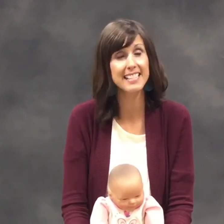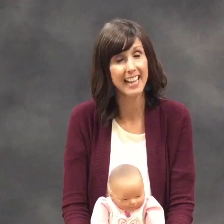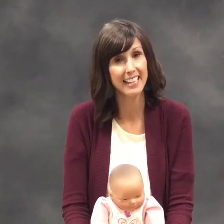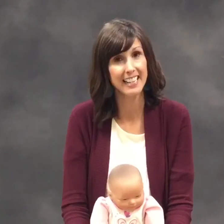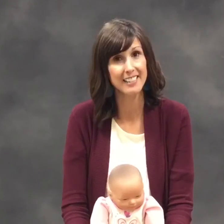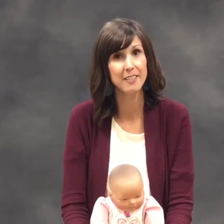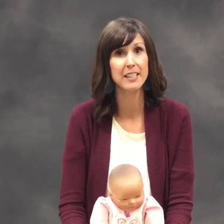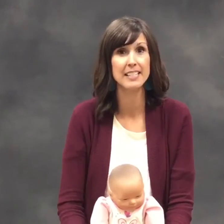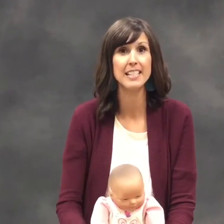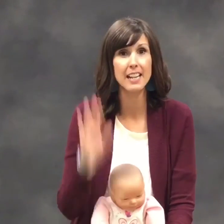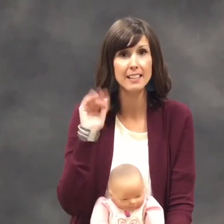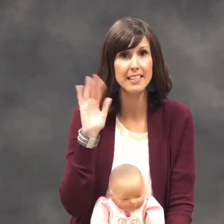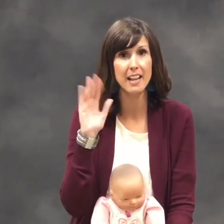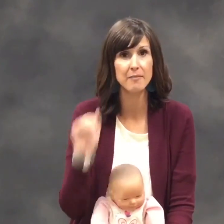sign it. See you next time. time.